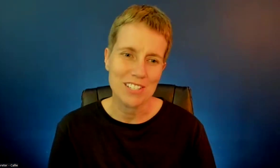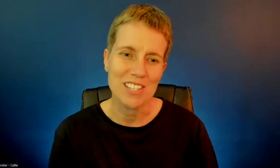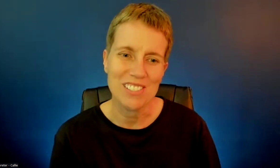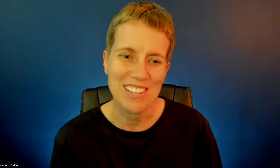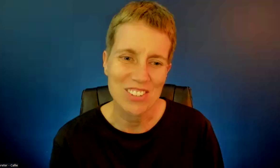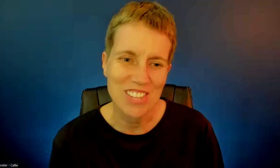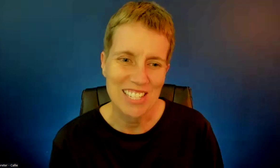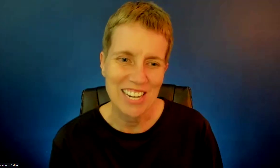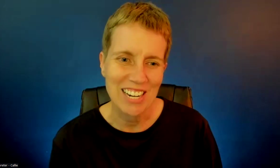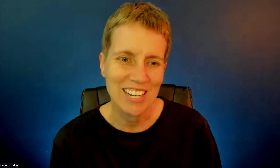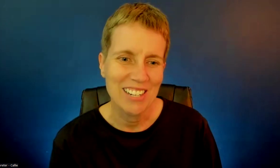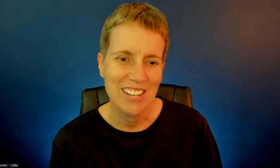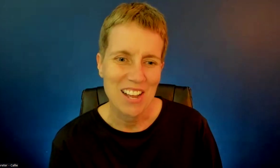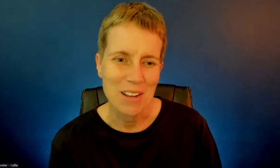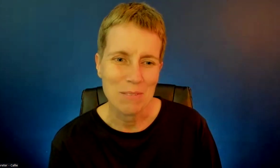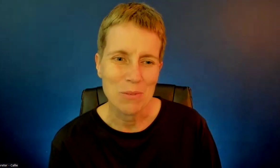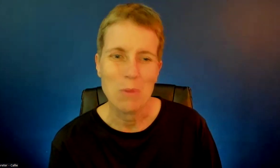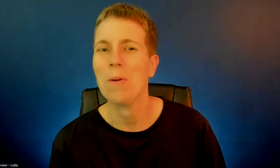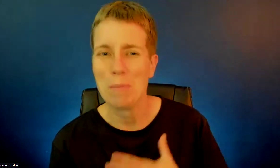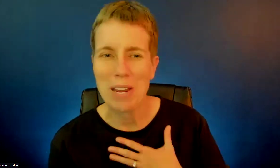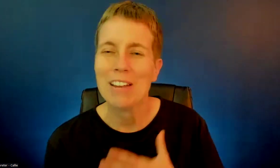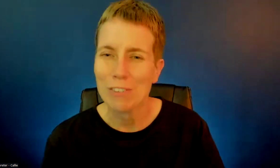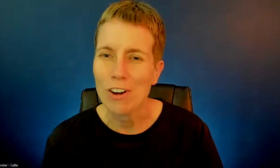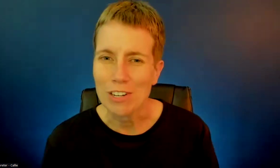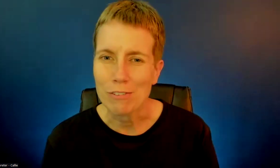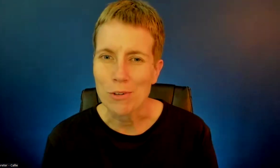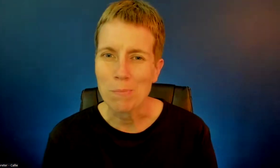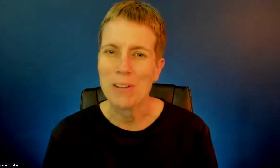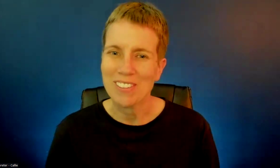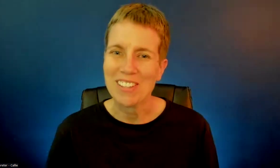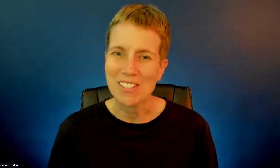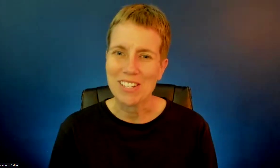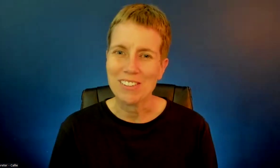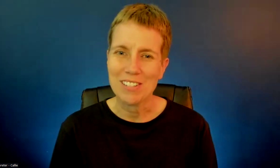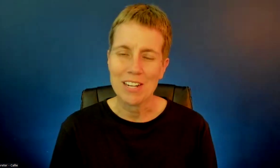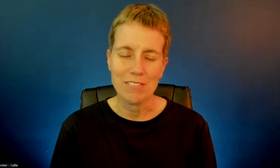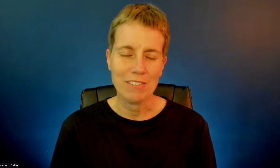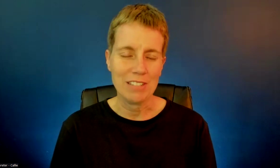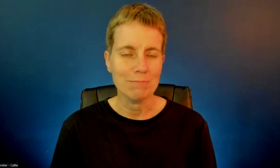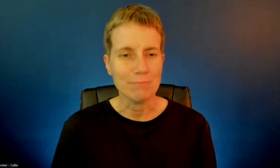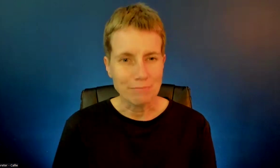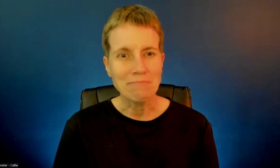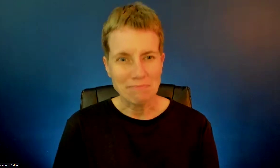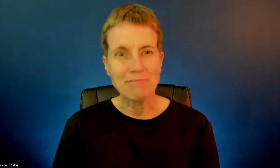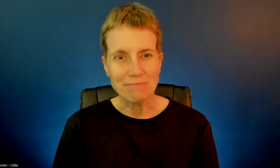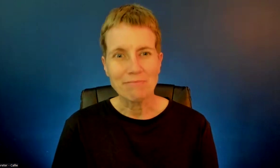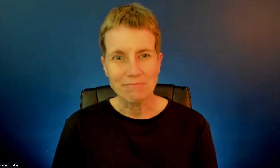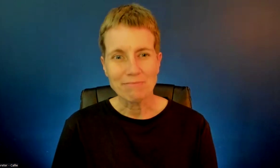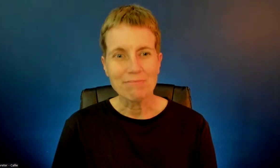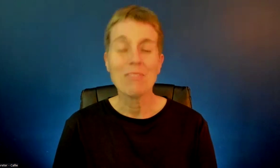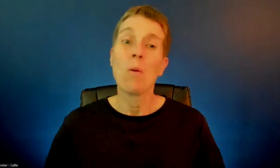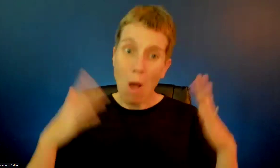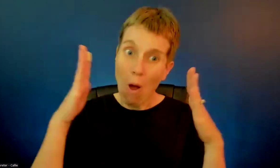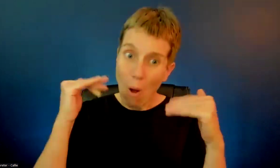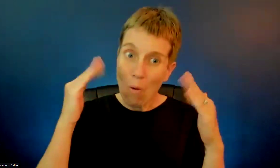senior citizens lunch that day, so we won't be making it for our deaf group, but that's a neat event. Well, hopefully